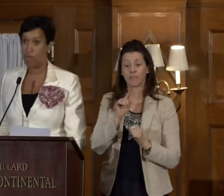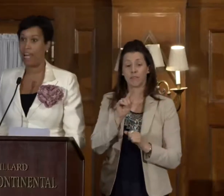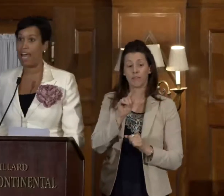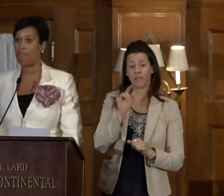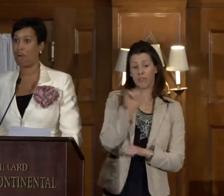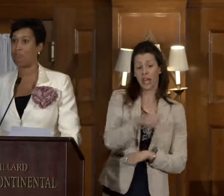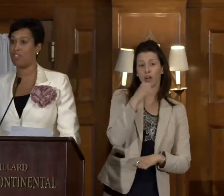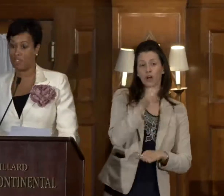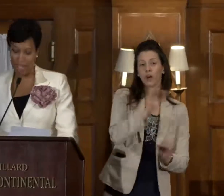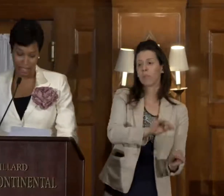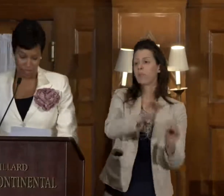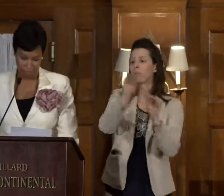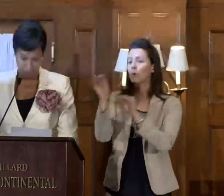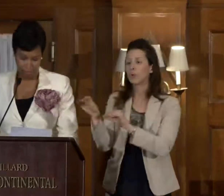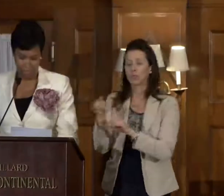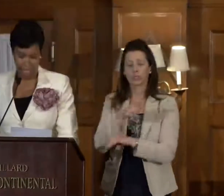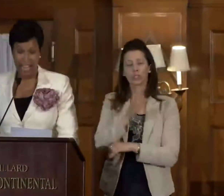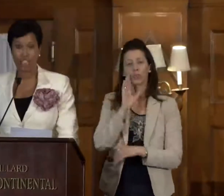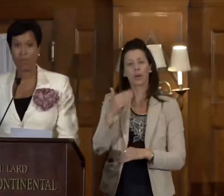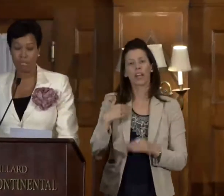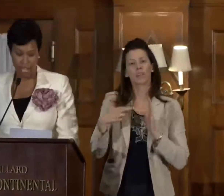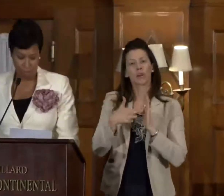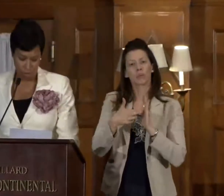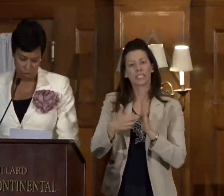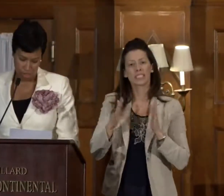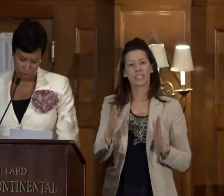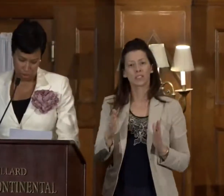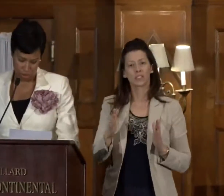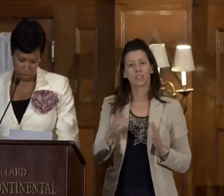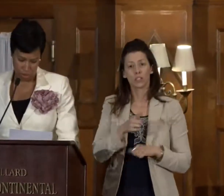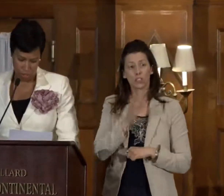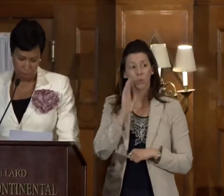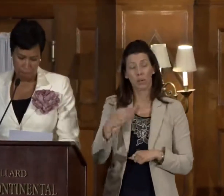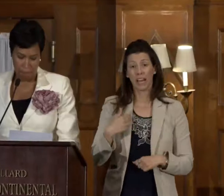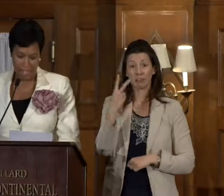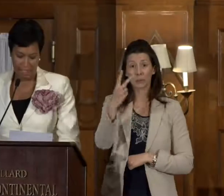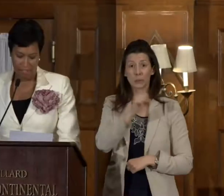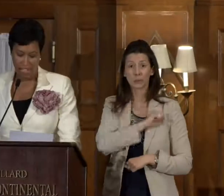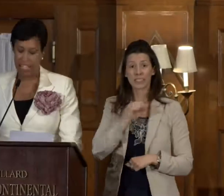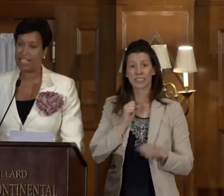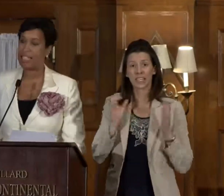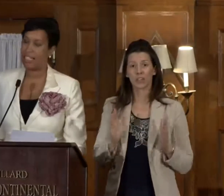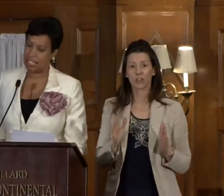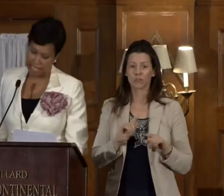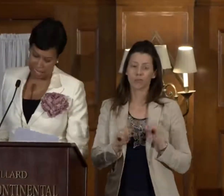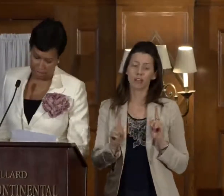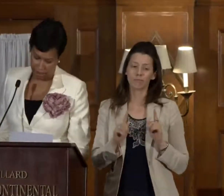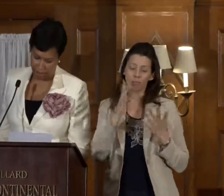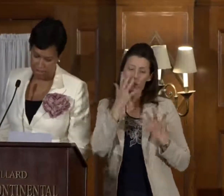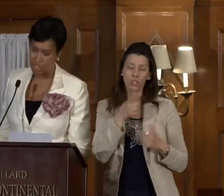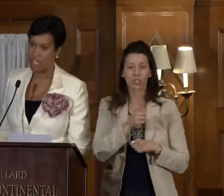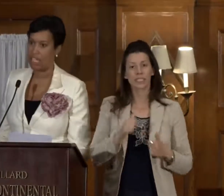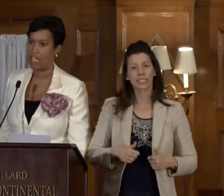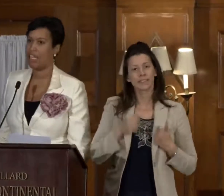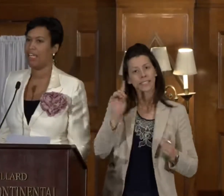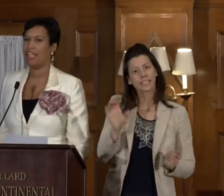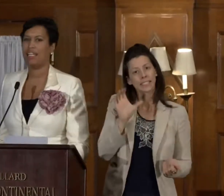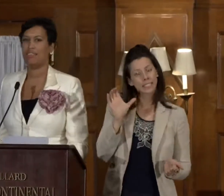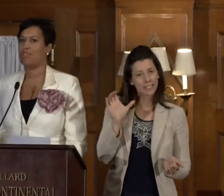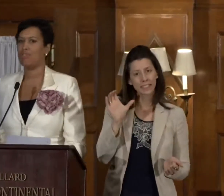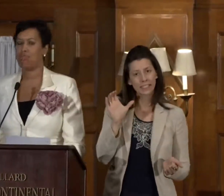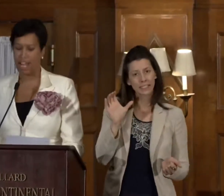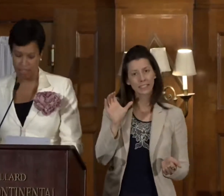she would have representation, and she would have two senators. But by living in D.C., she